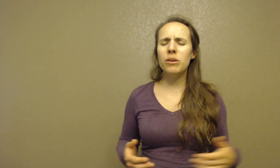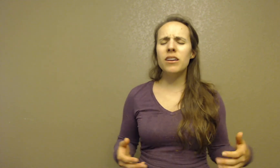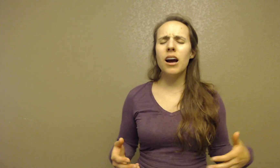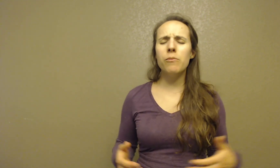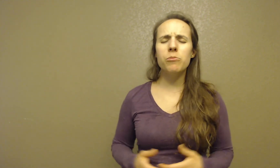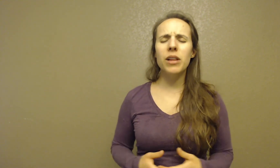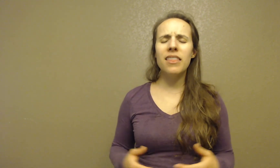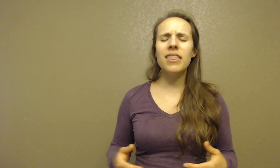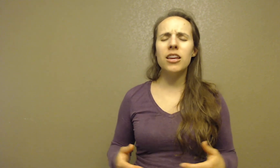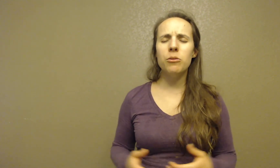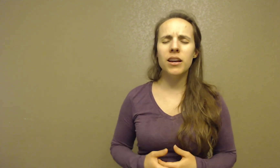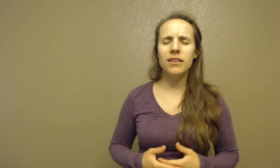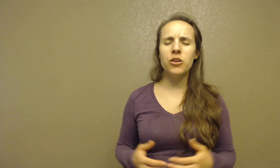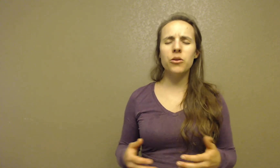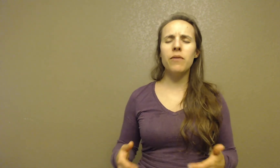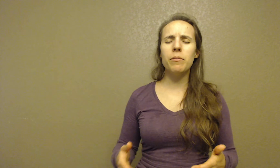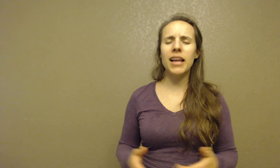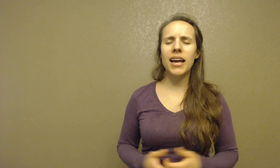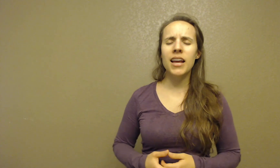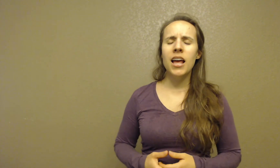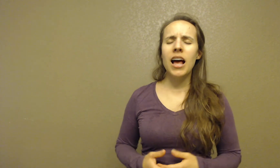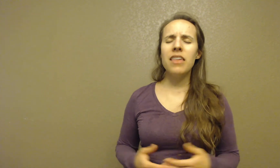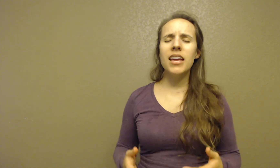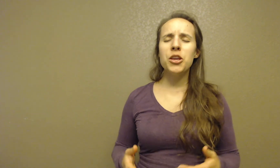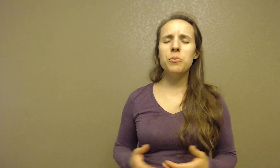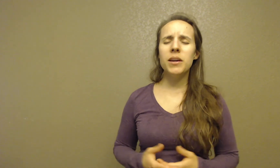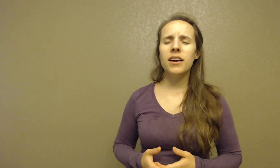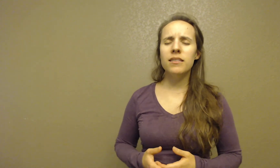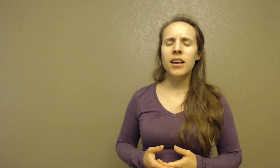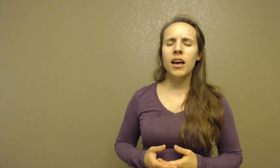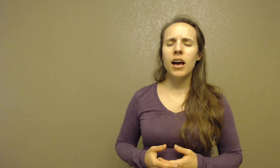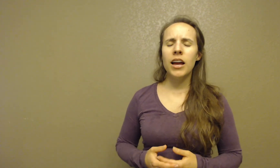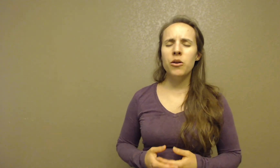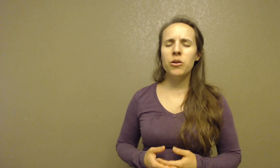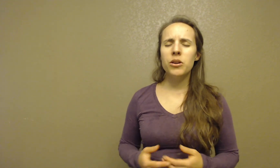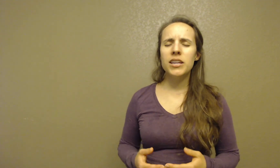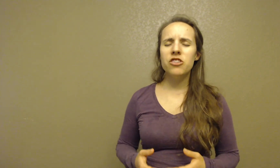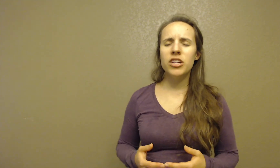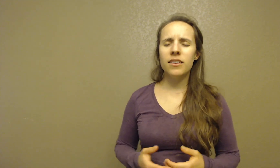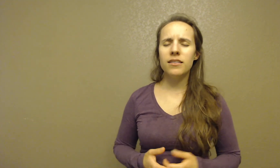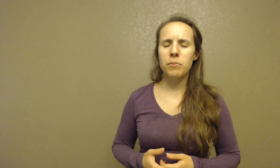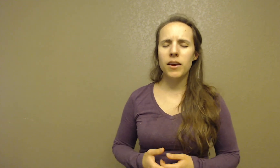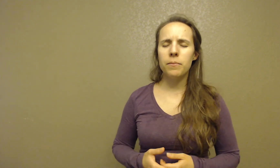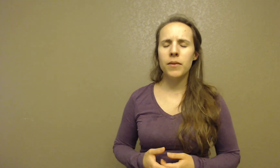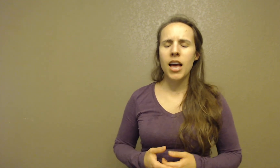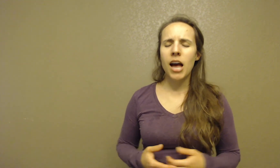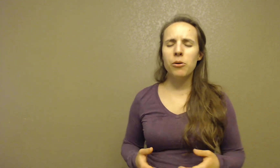though it's uncomfortable, I thank you because I know you have a plan. I thank you because I know you are teaching us something. I